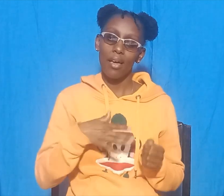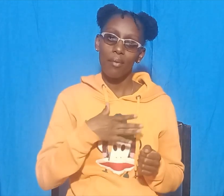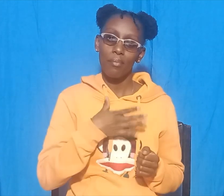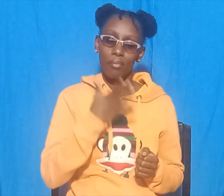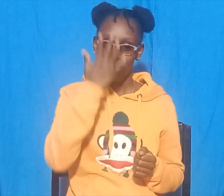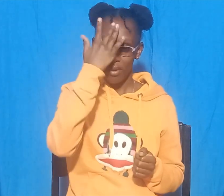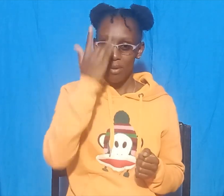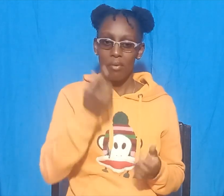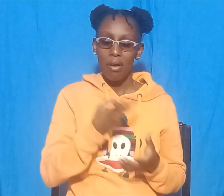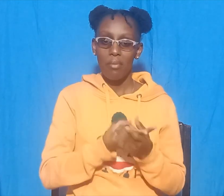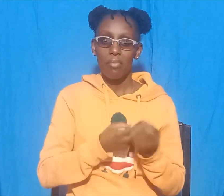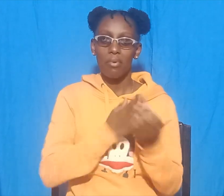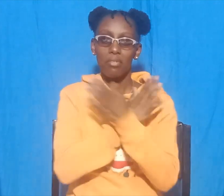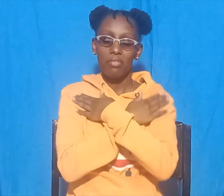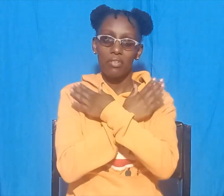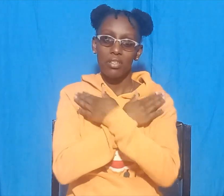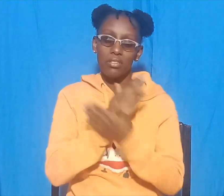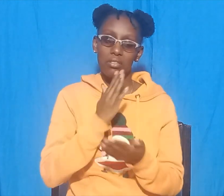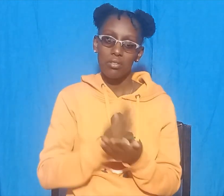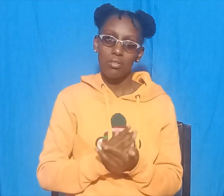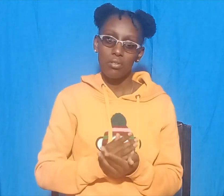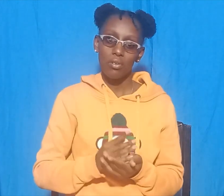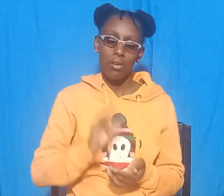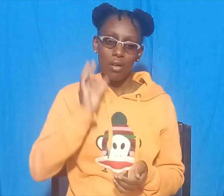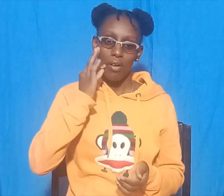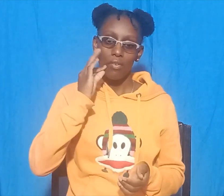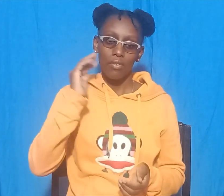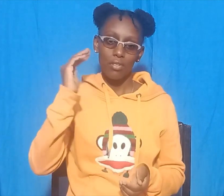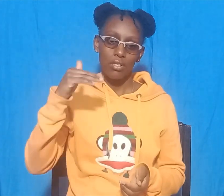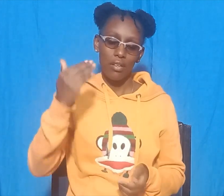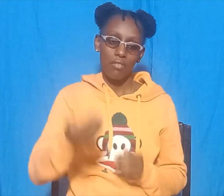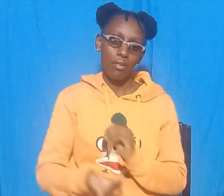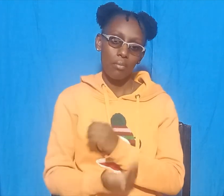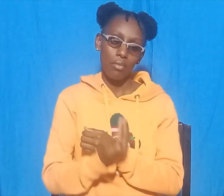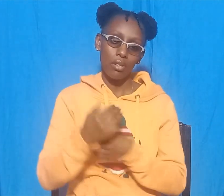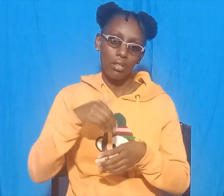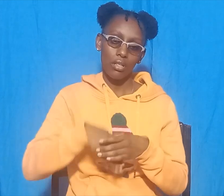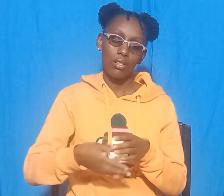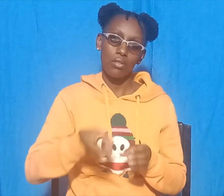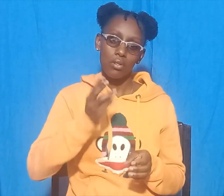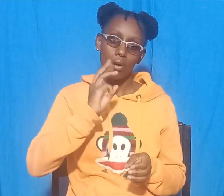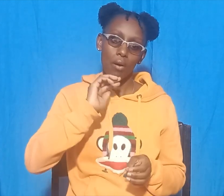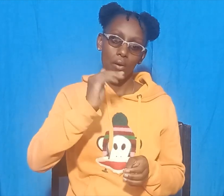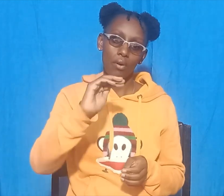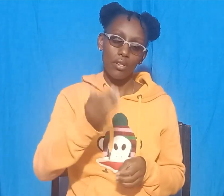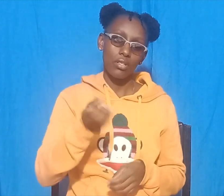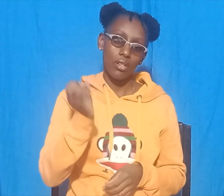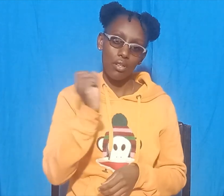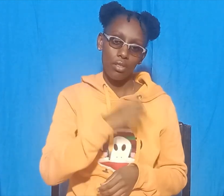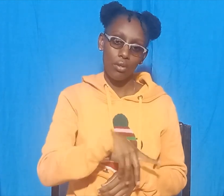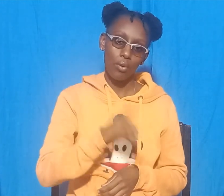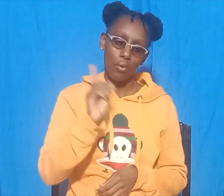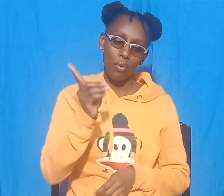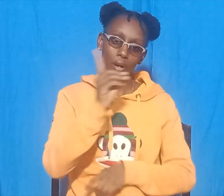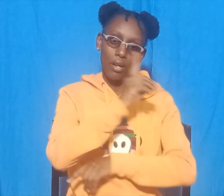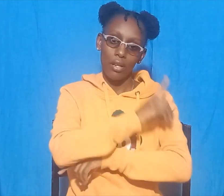and threw fruit into the ocean every morning. One day, the crocodile